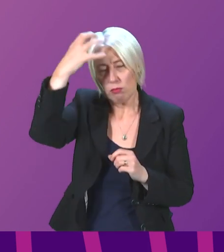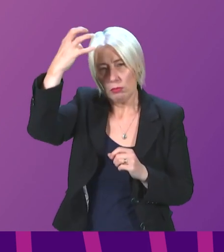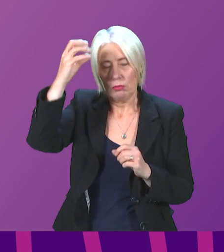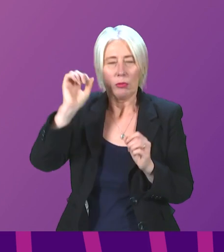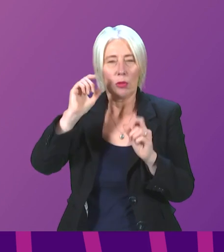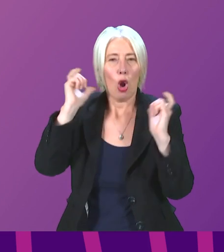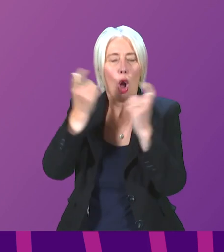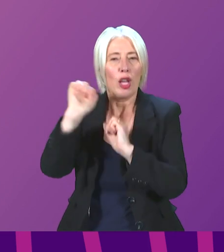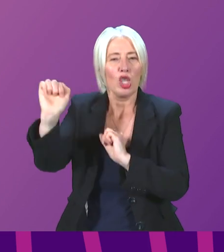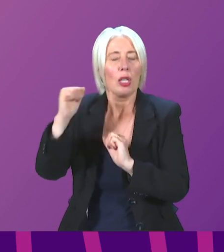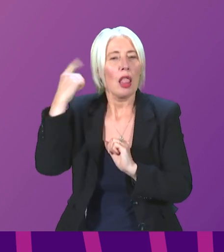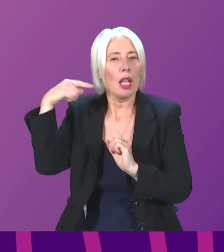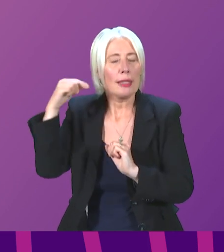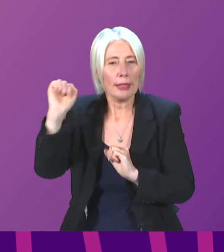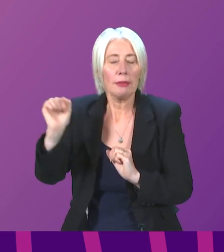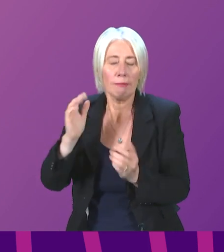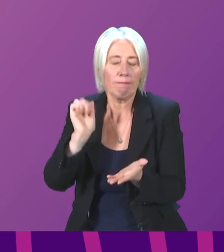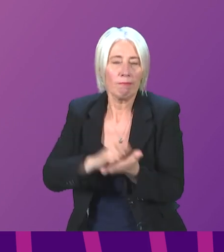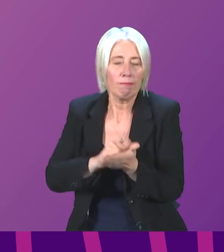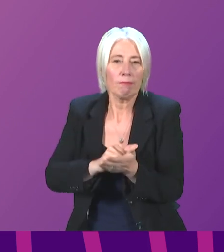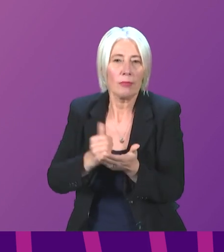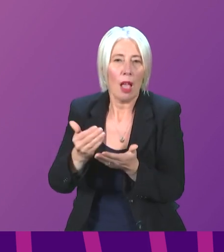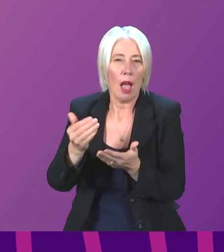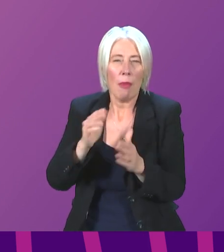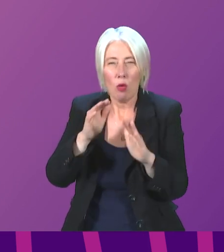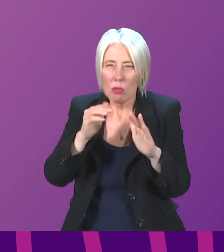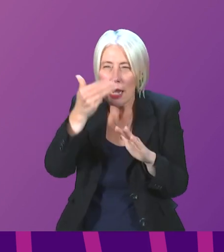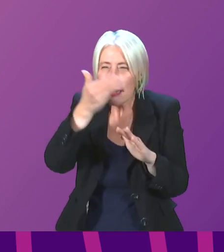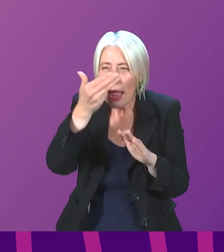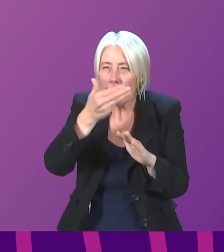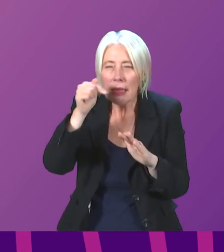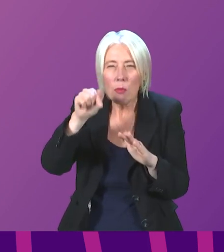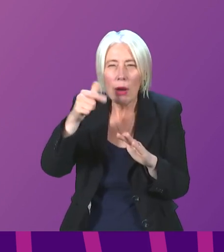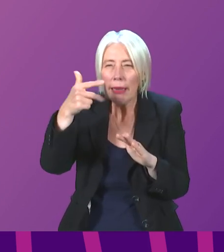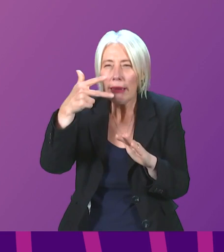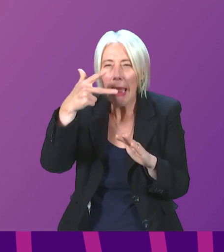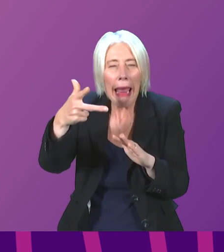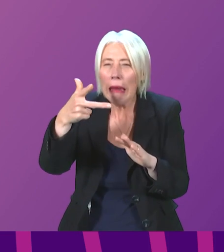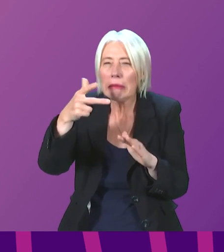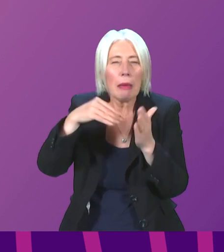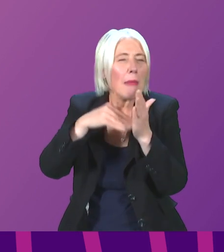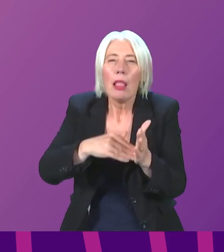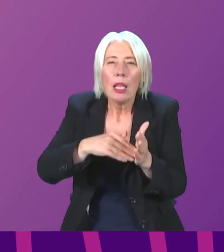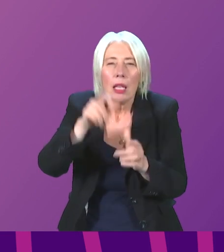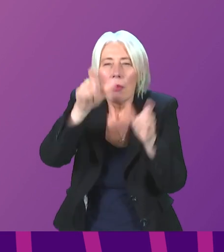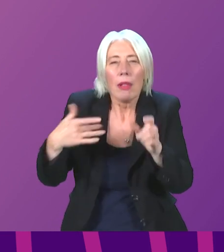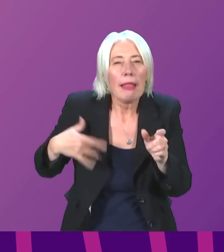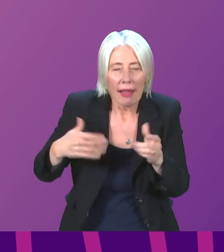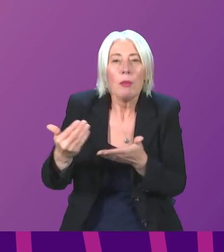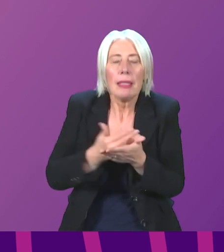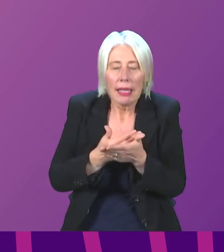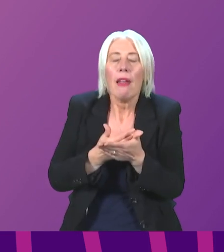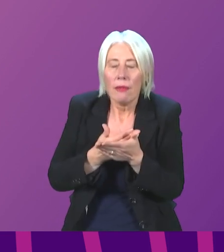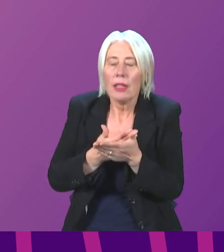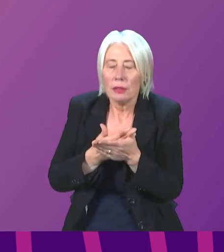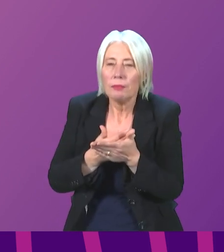the number of lives saved is just below 20 million, 19.8 million. We know, of course, as I referenced, I